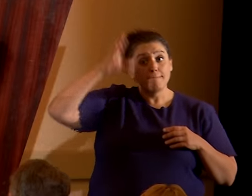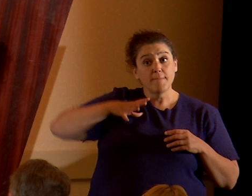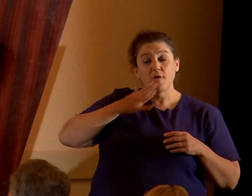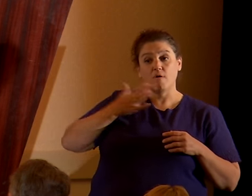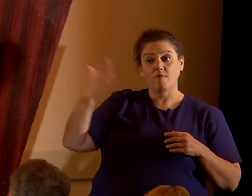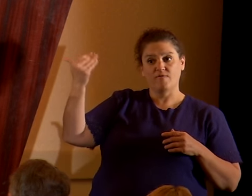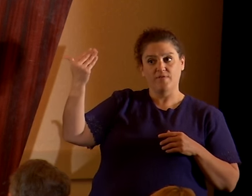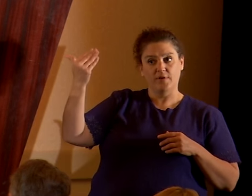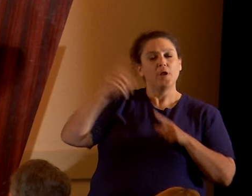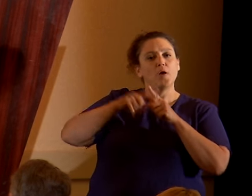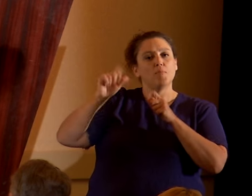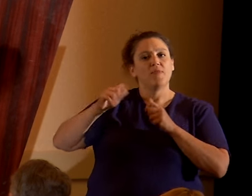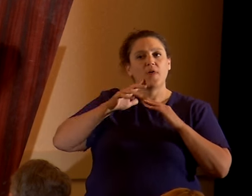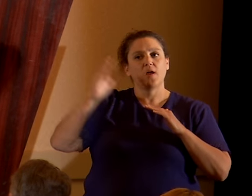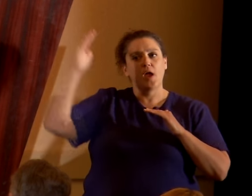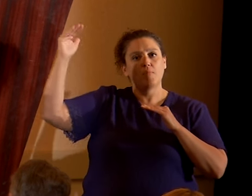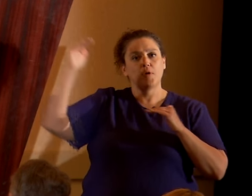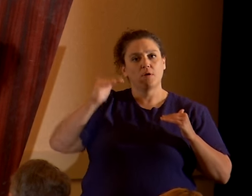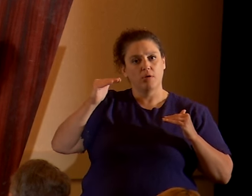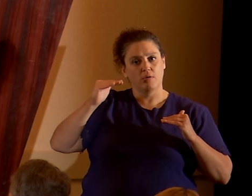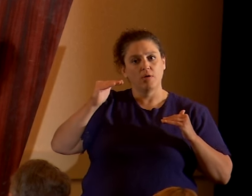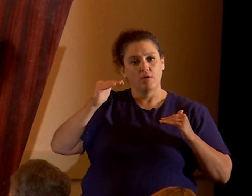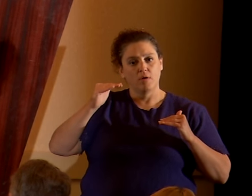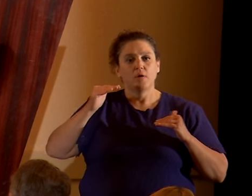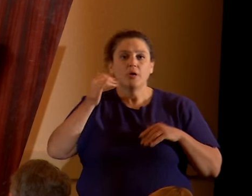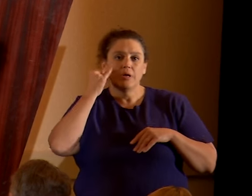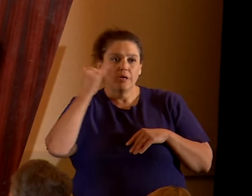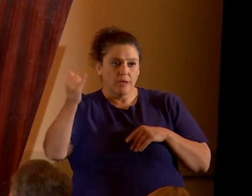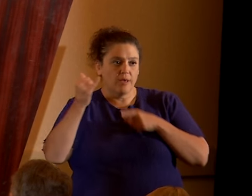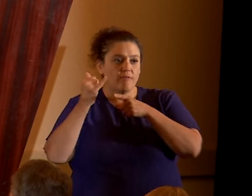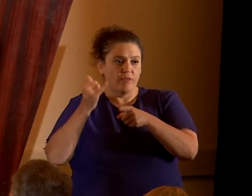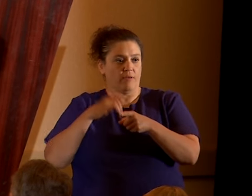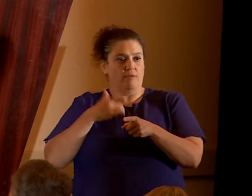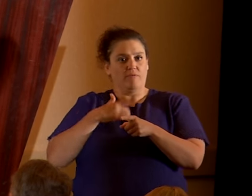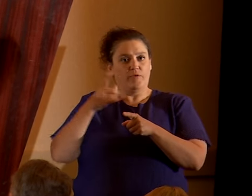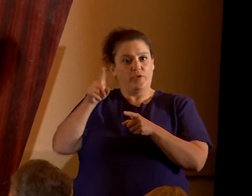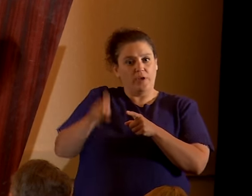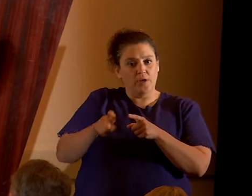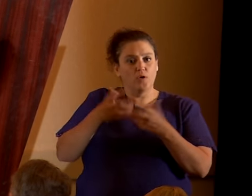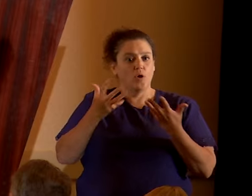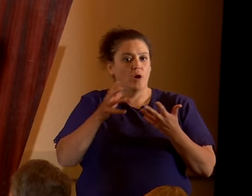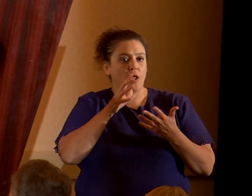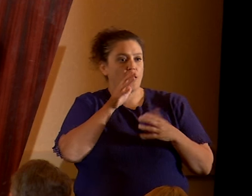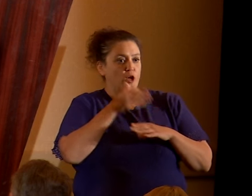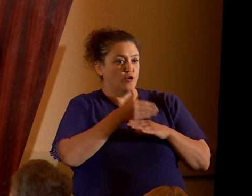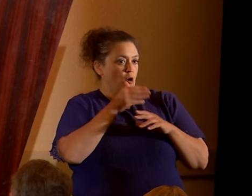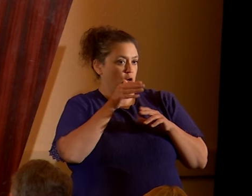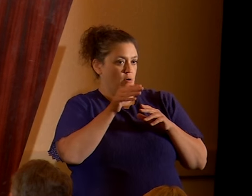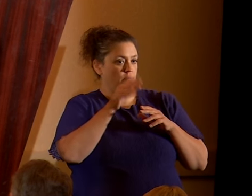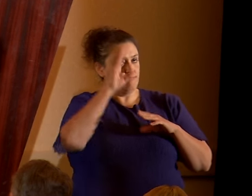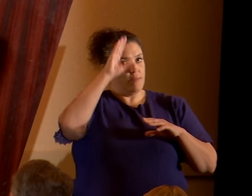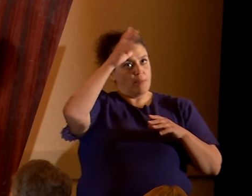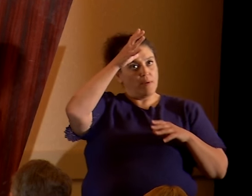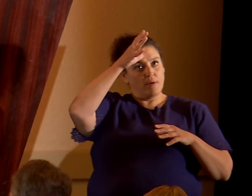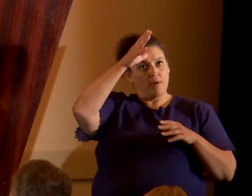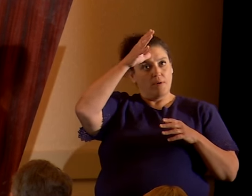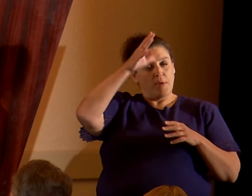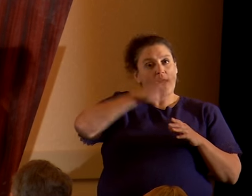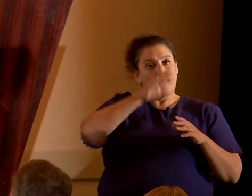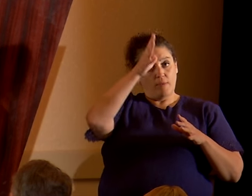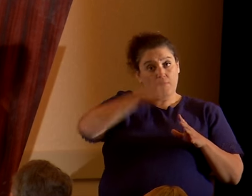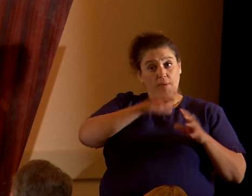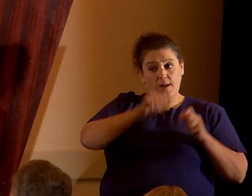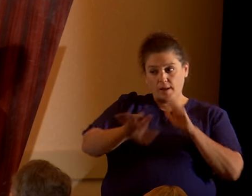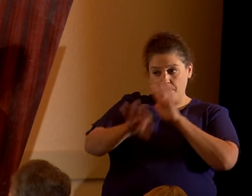can be lowered into 1 or 2 if the guardian, quote-unquote, choose that the daughter can be buried by that age. And choose their husband for her.